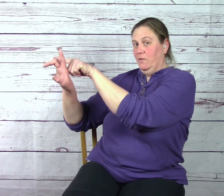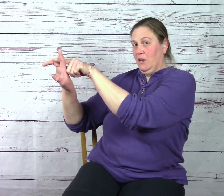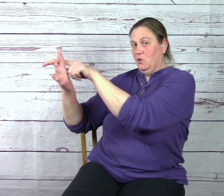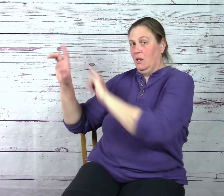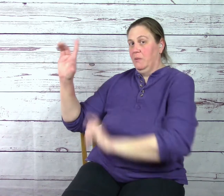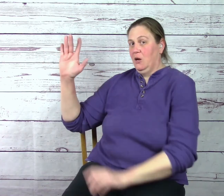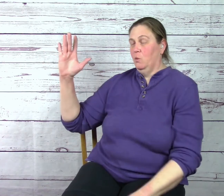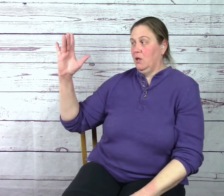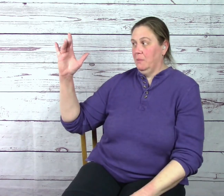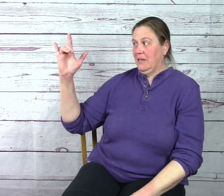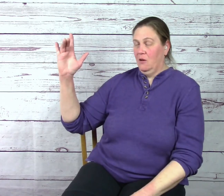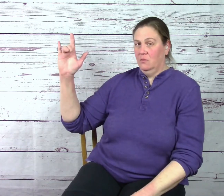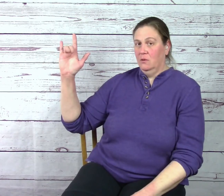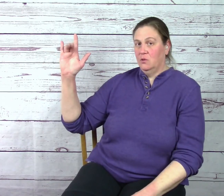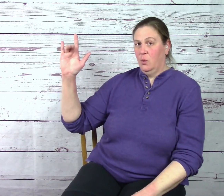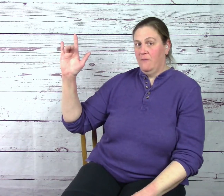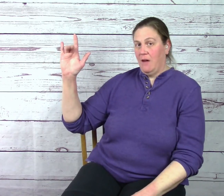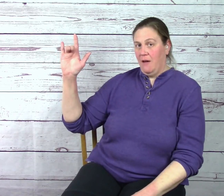fingers in the middle will come down. Twenty-five.